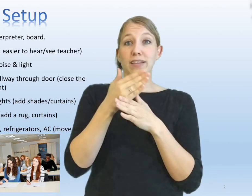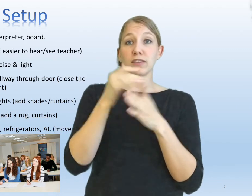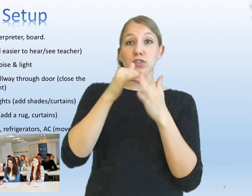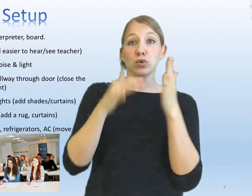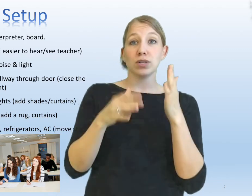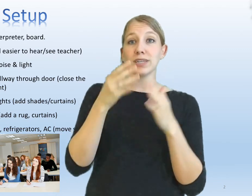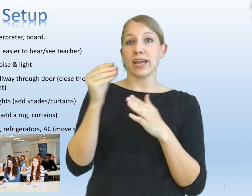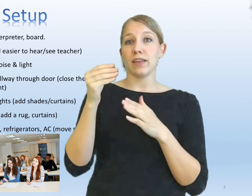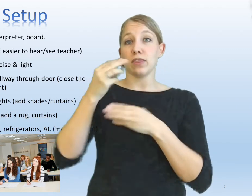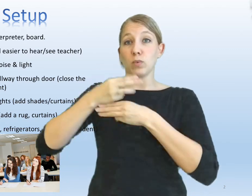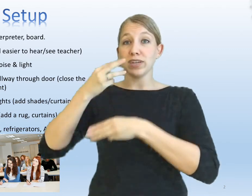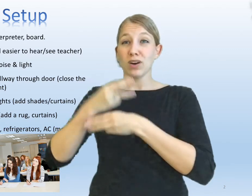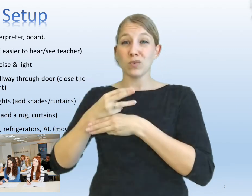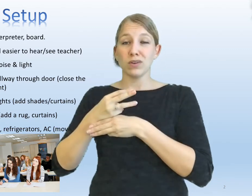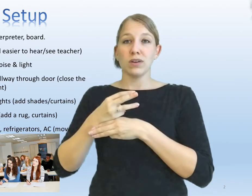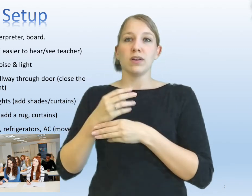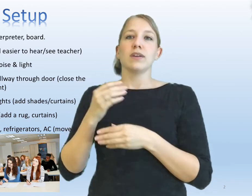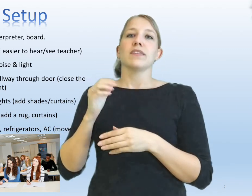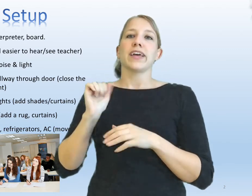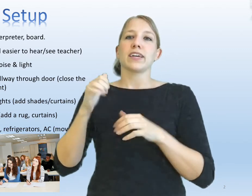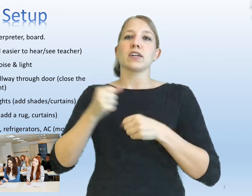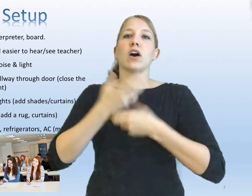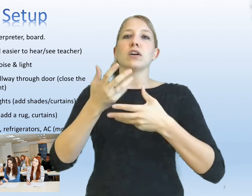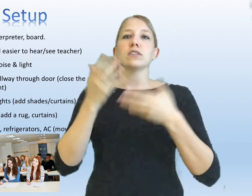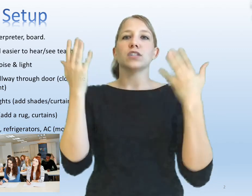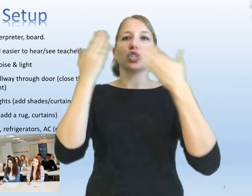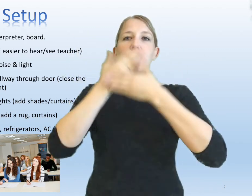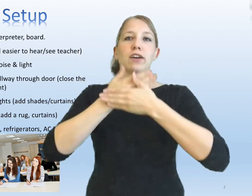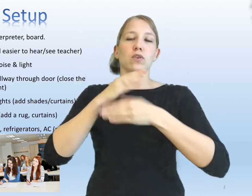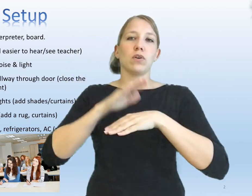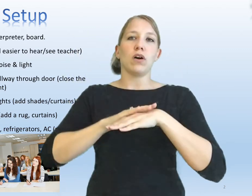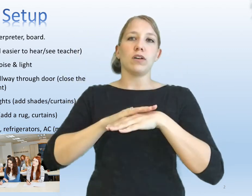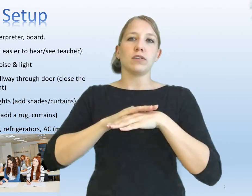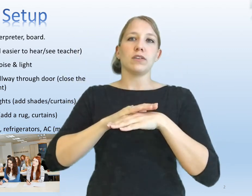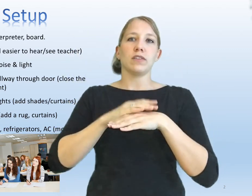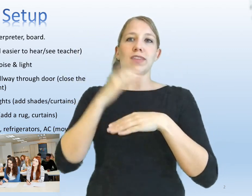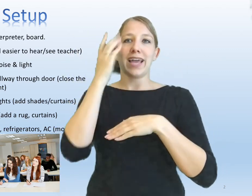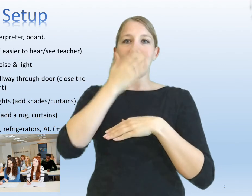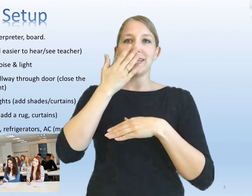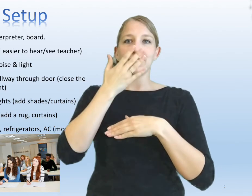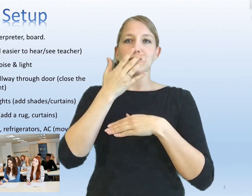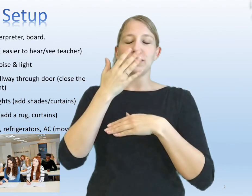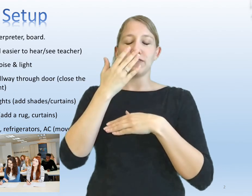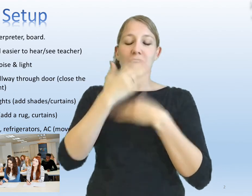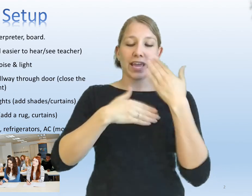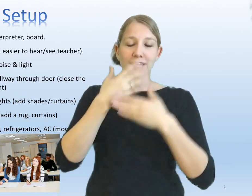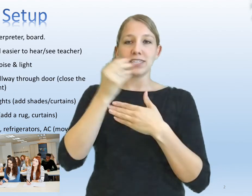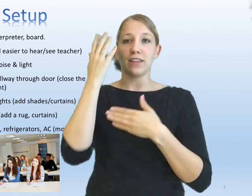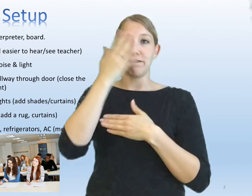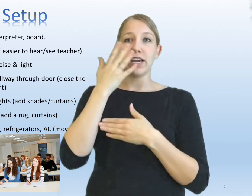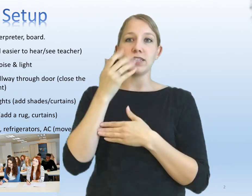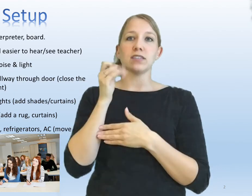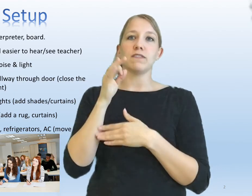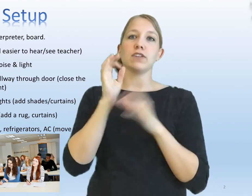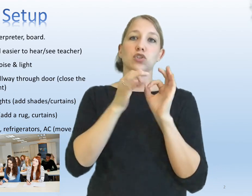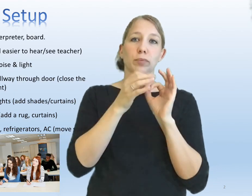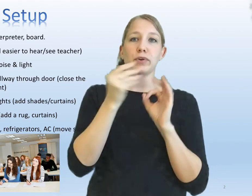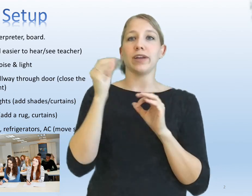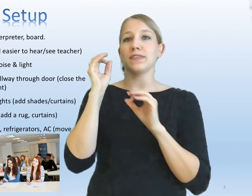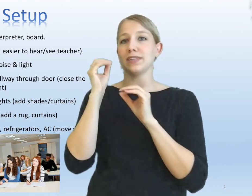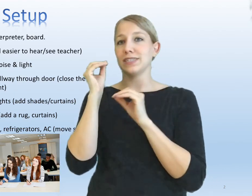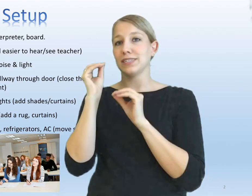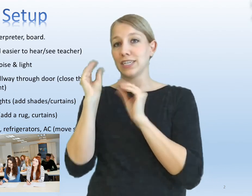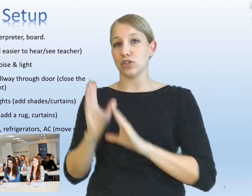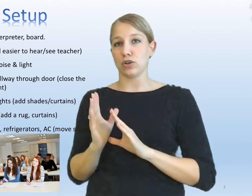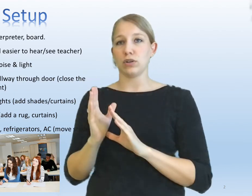between the student and the window, that can cause a shadow on the hand, the hands and the face of the